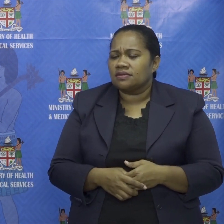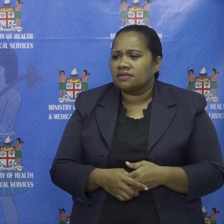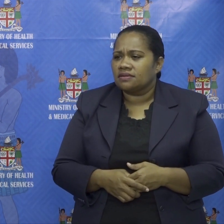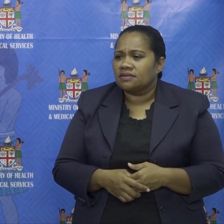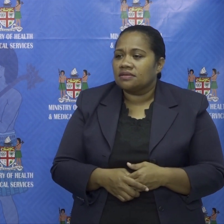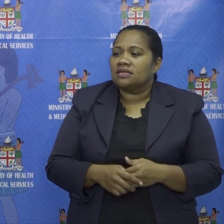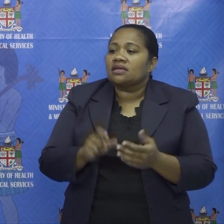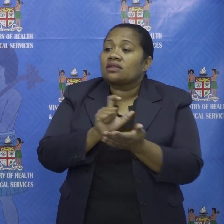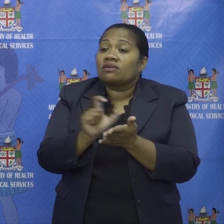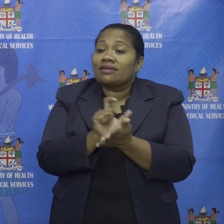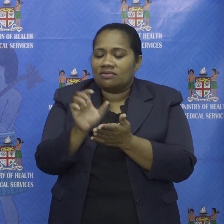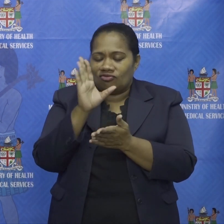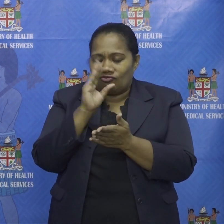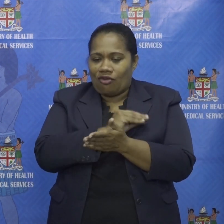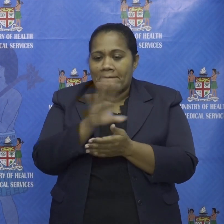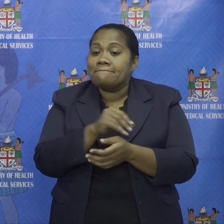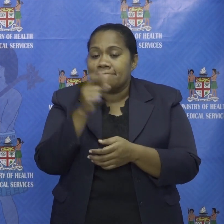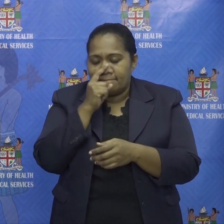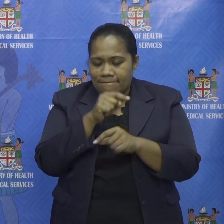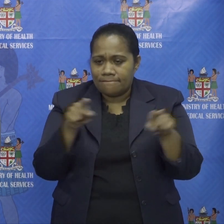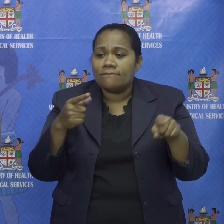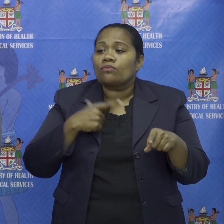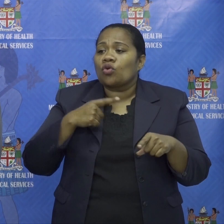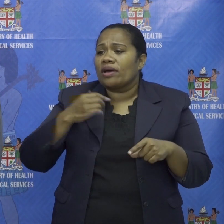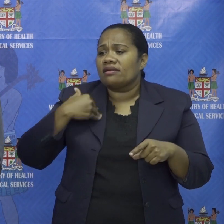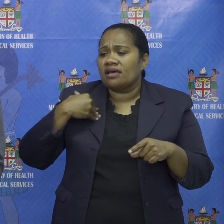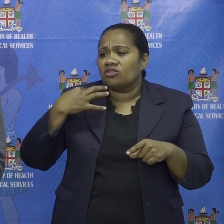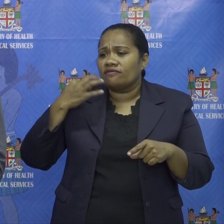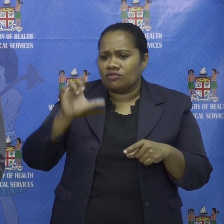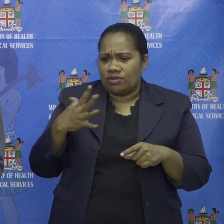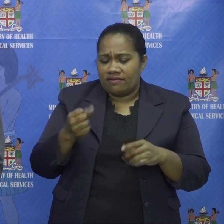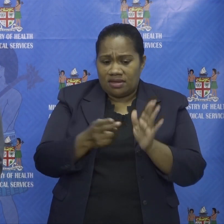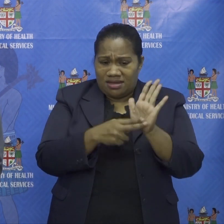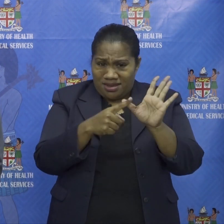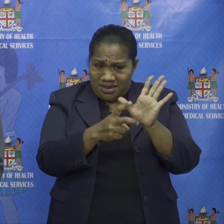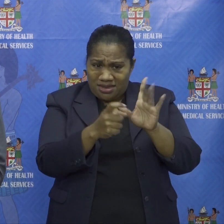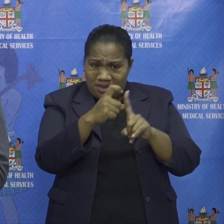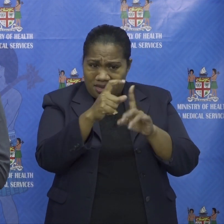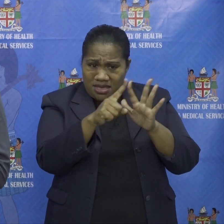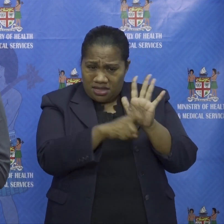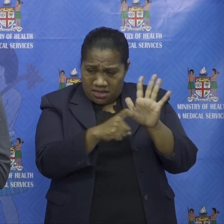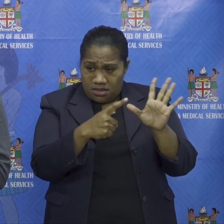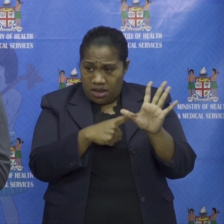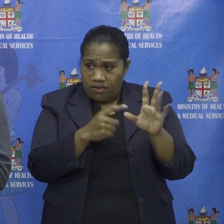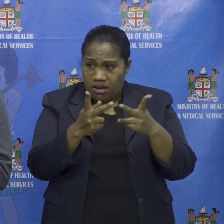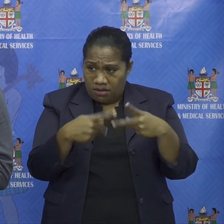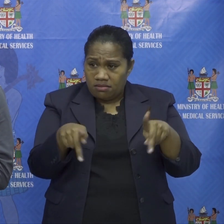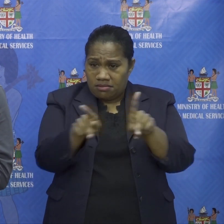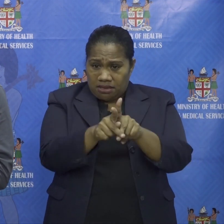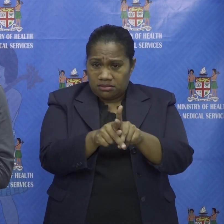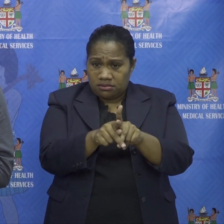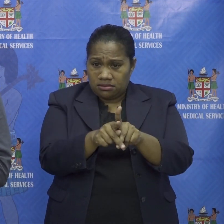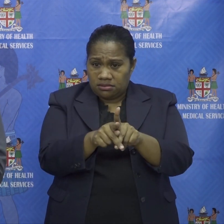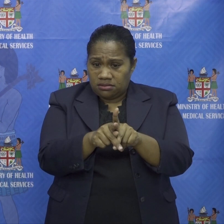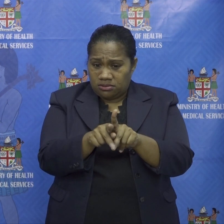a clarification from the public uh why were health officials there is and there are a uh place that is uh